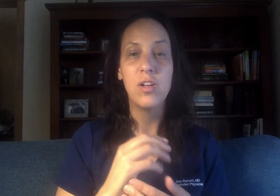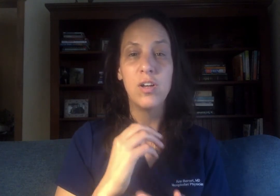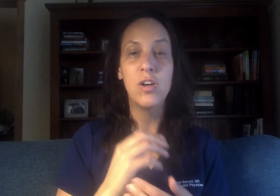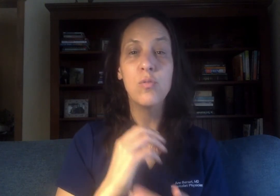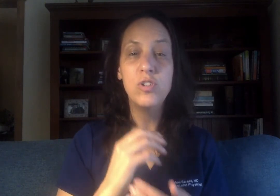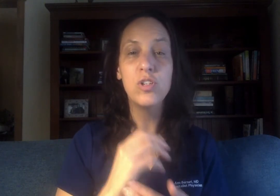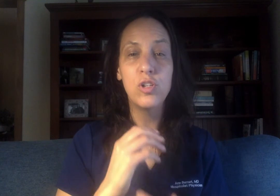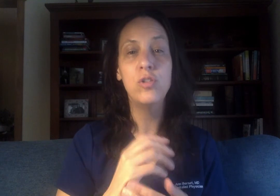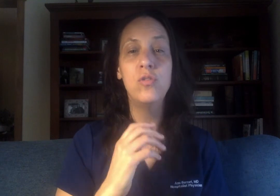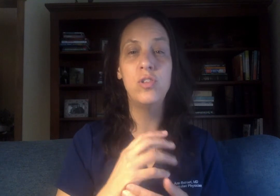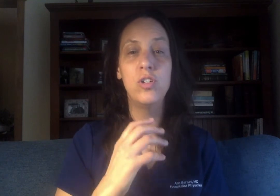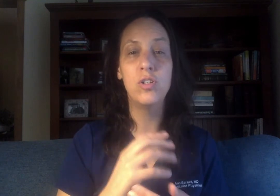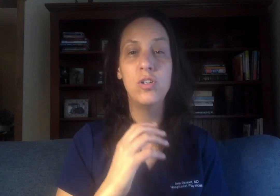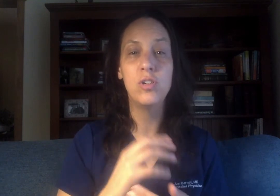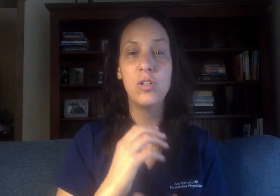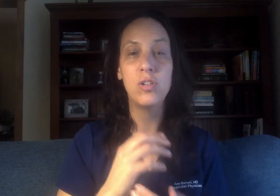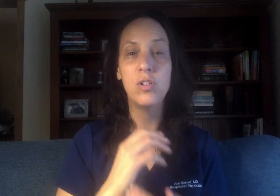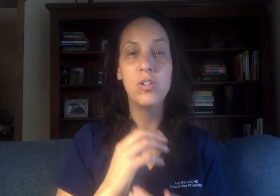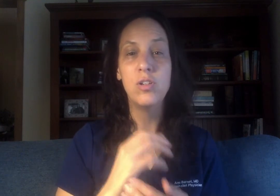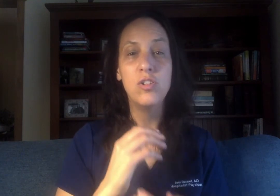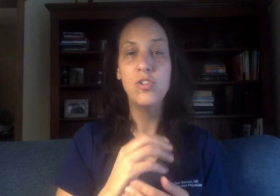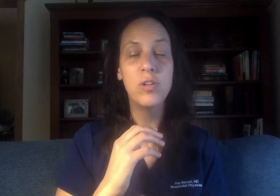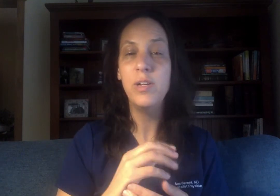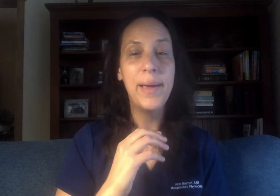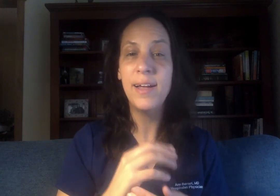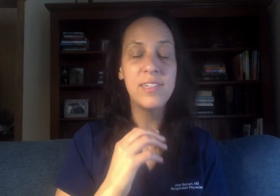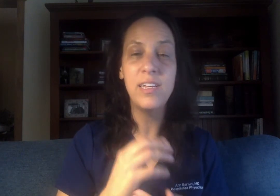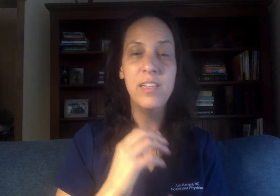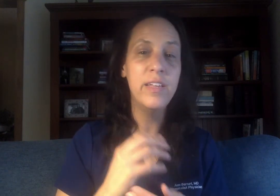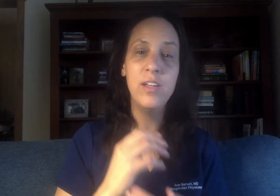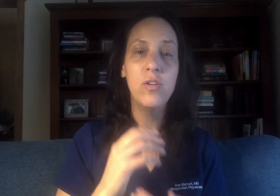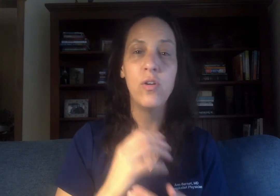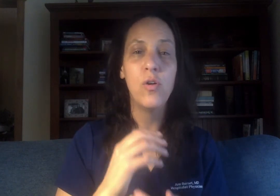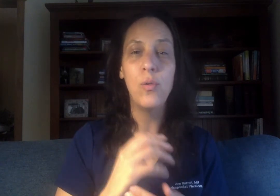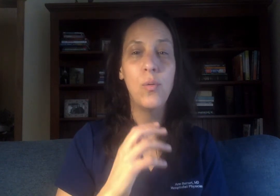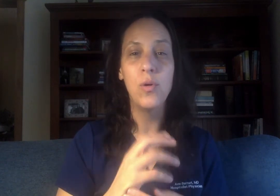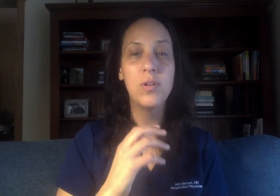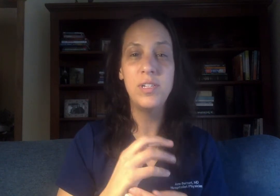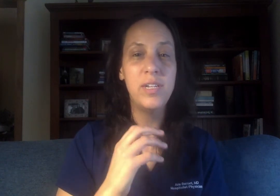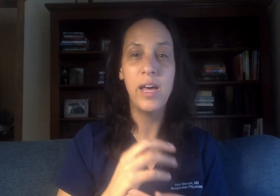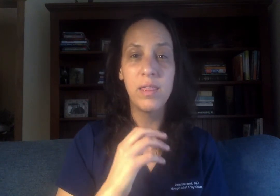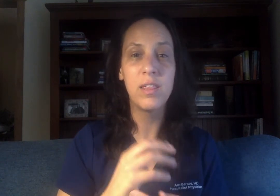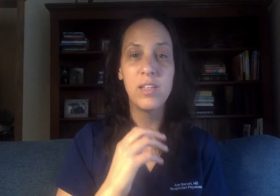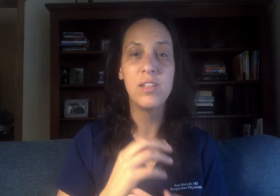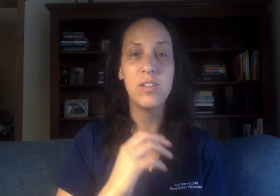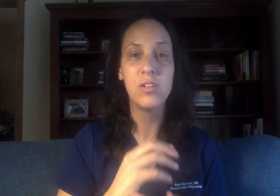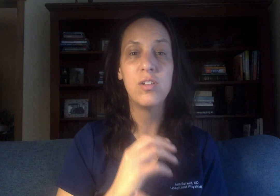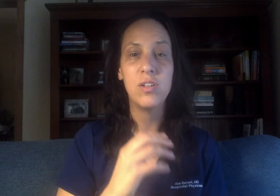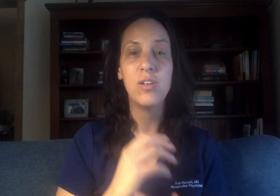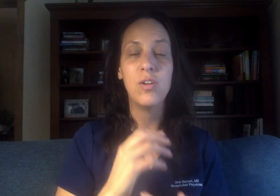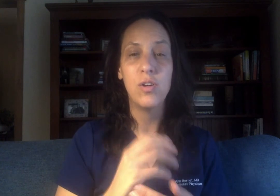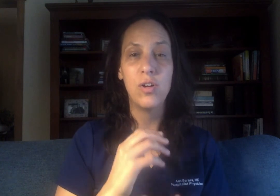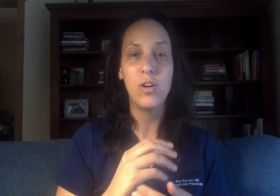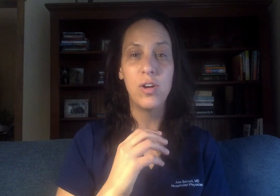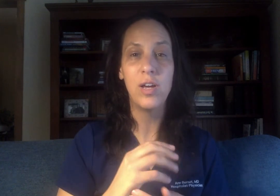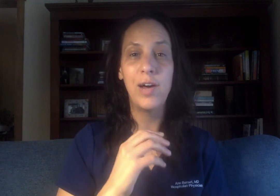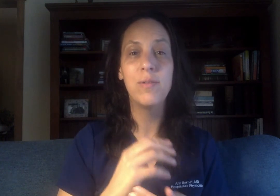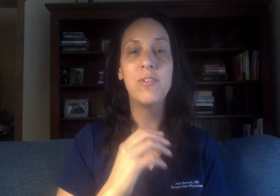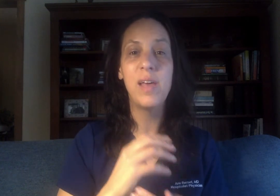which includes their journey back to healing or to death however that